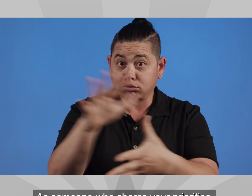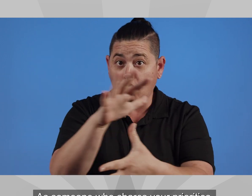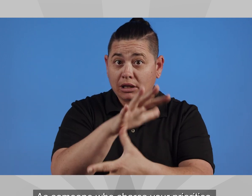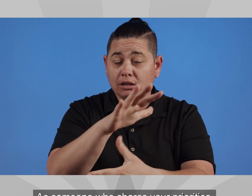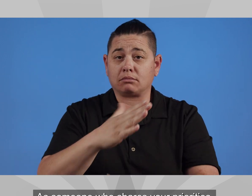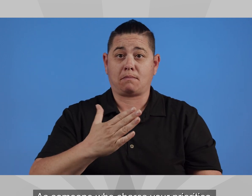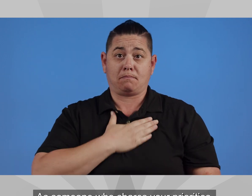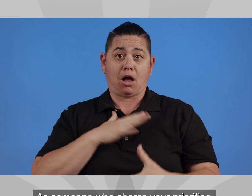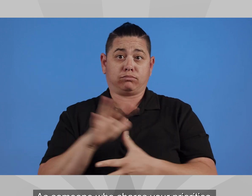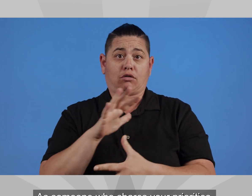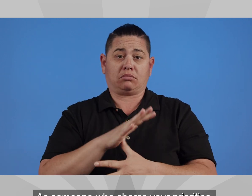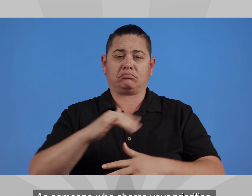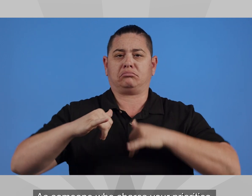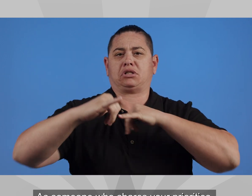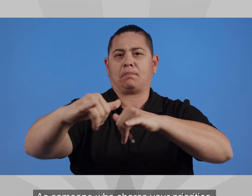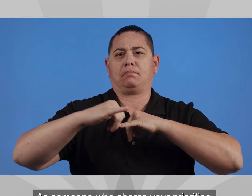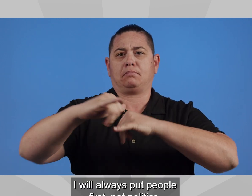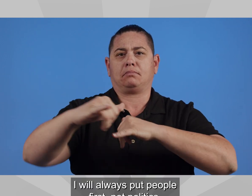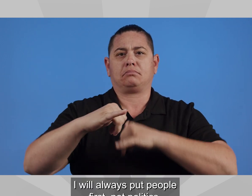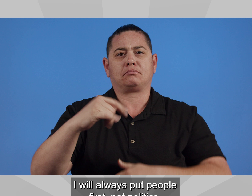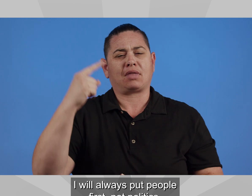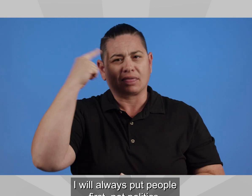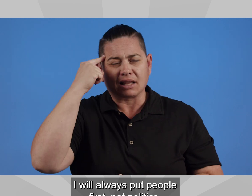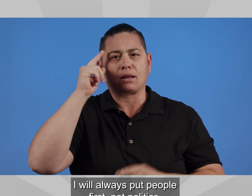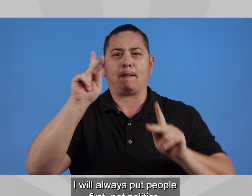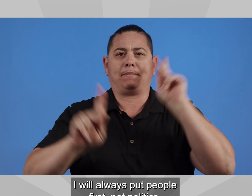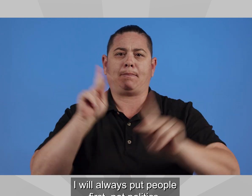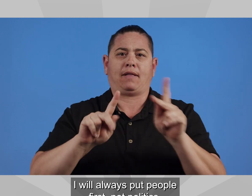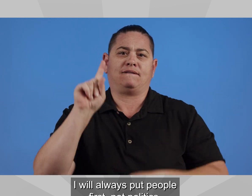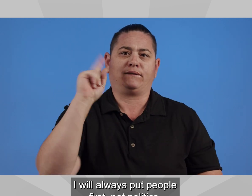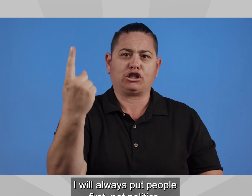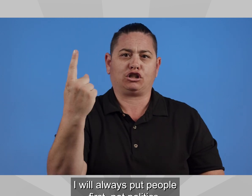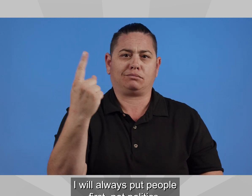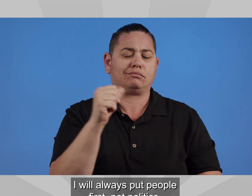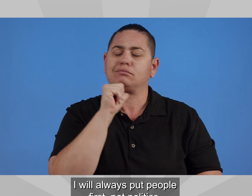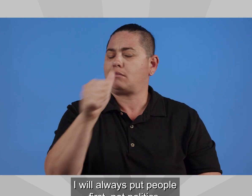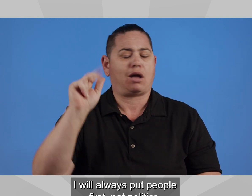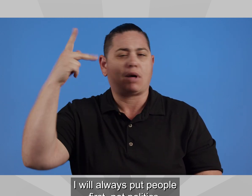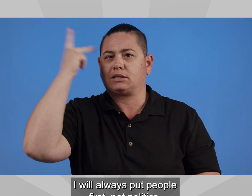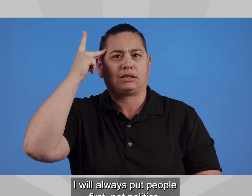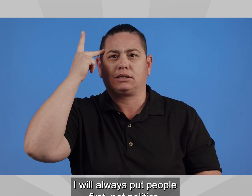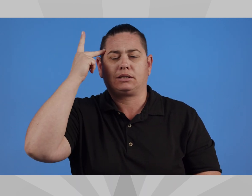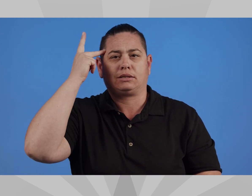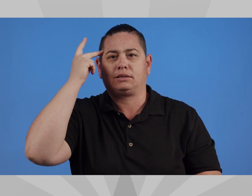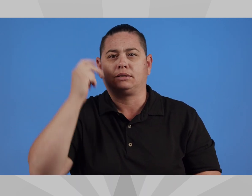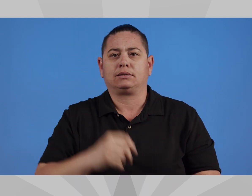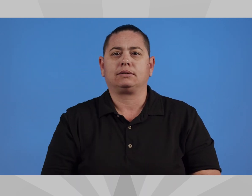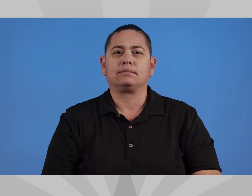As someone who shares your priorities, I will always put people first, not politics.